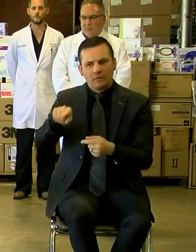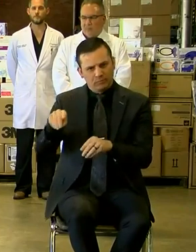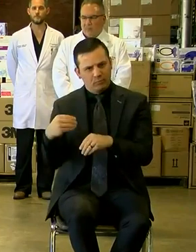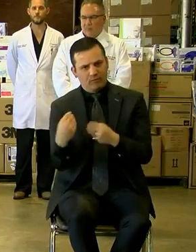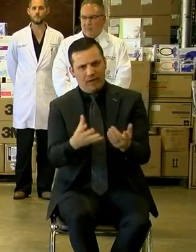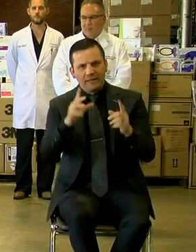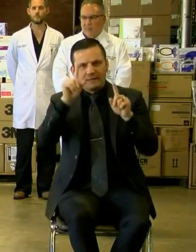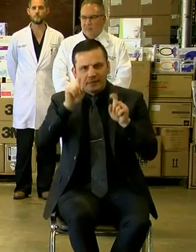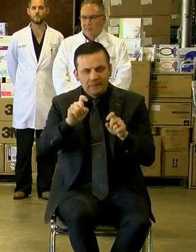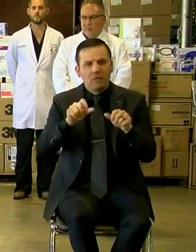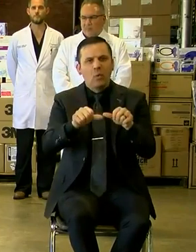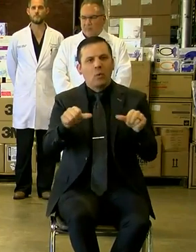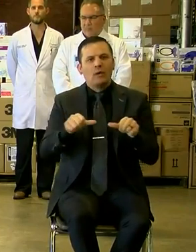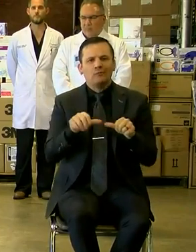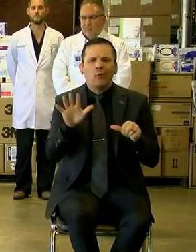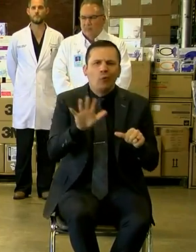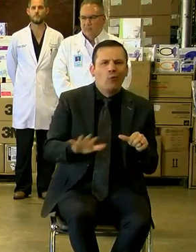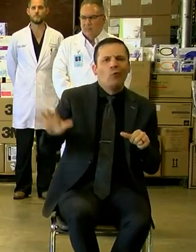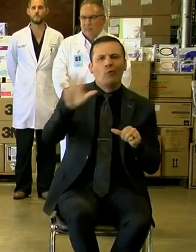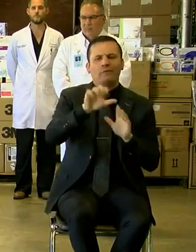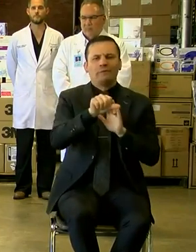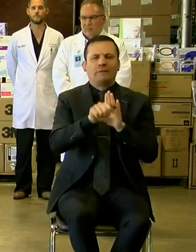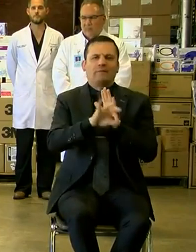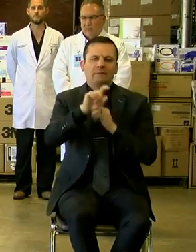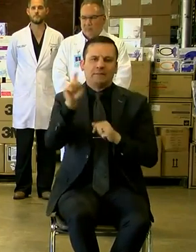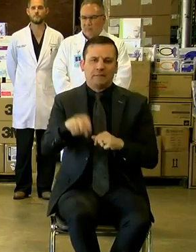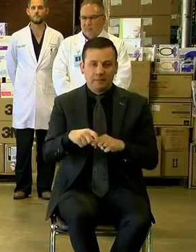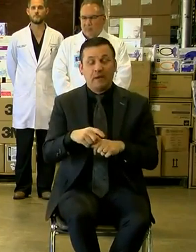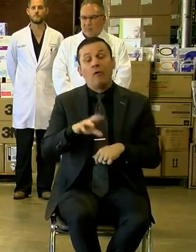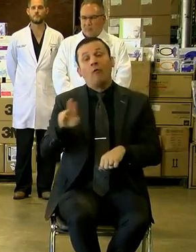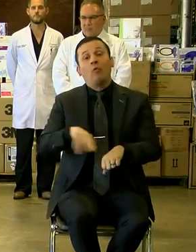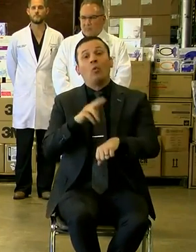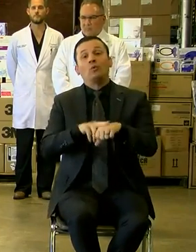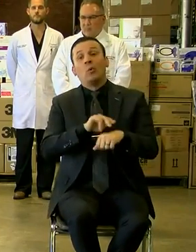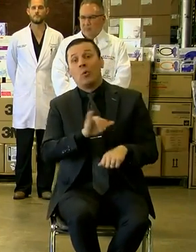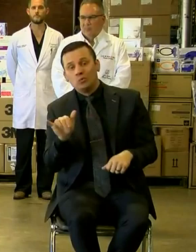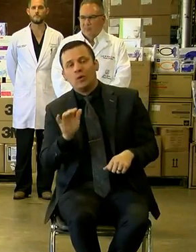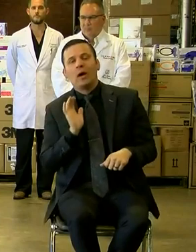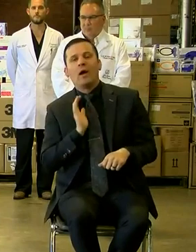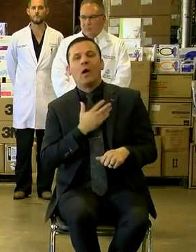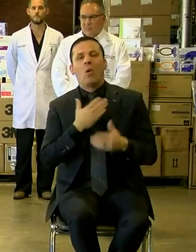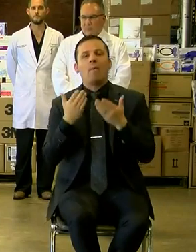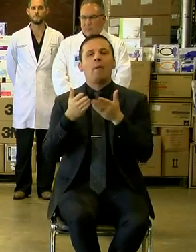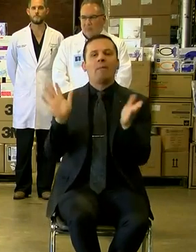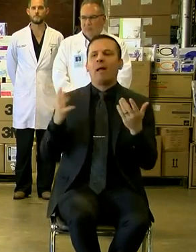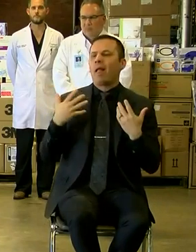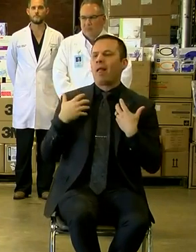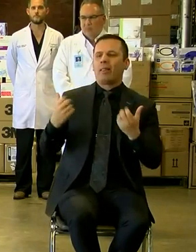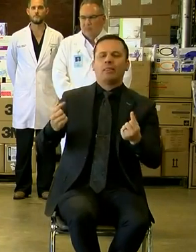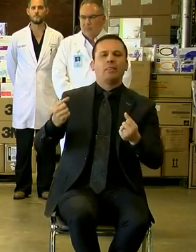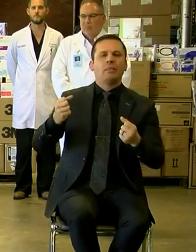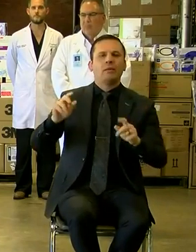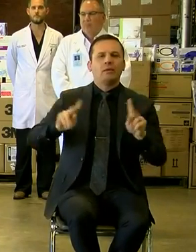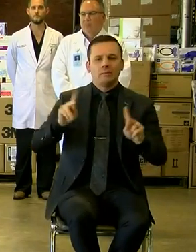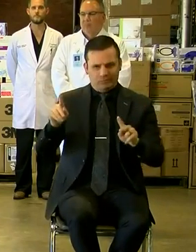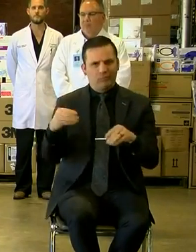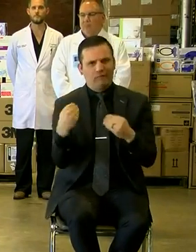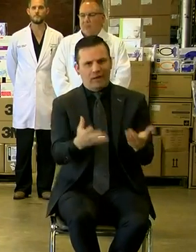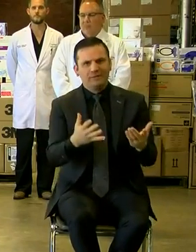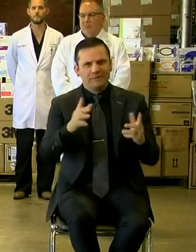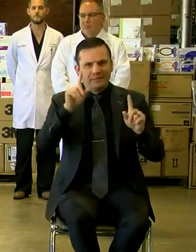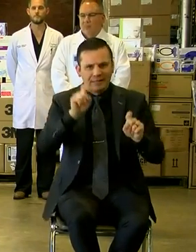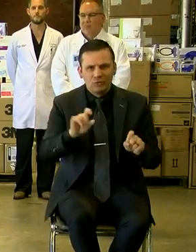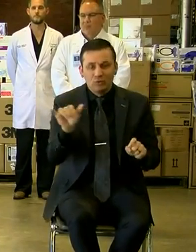testing locations across the entire state of Texas. And then of course our public health authorities also are providing testing.